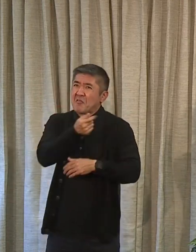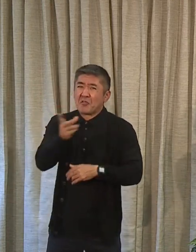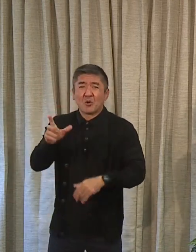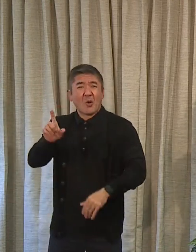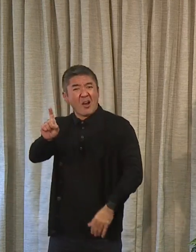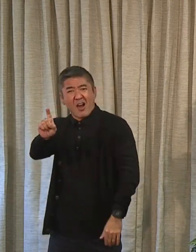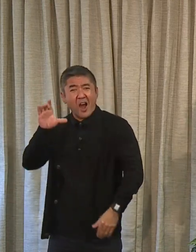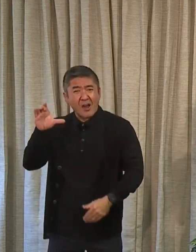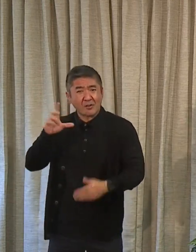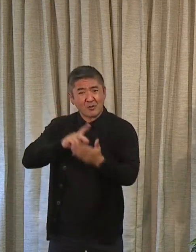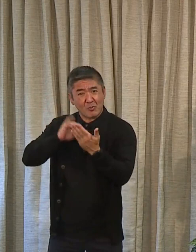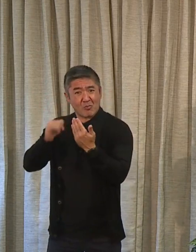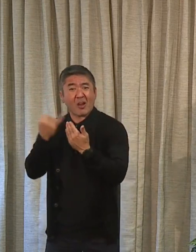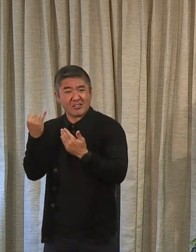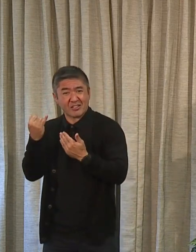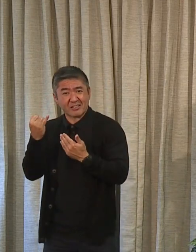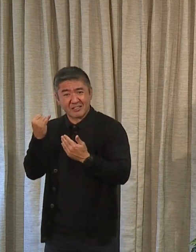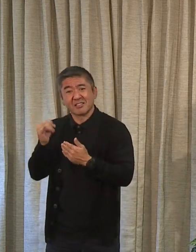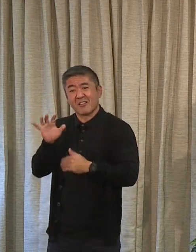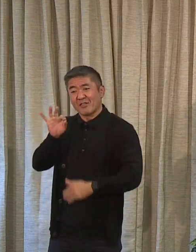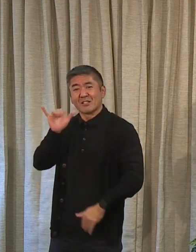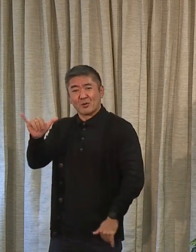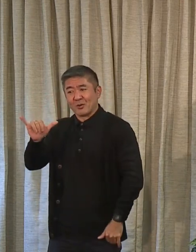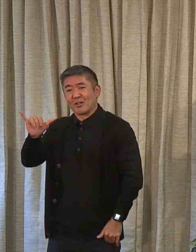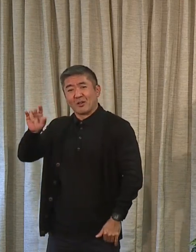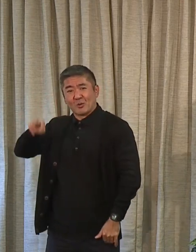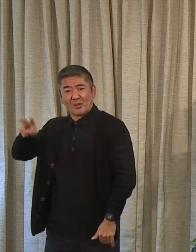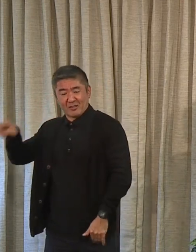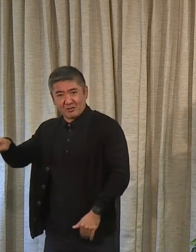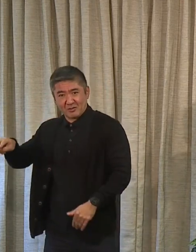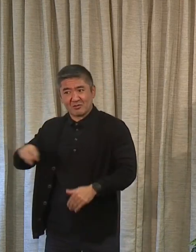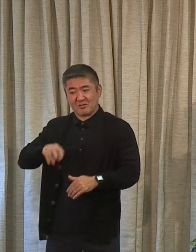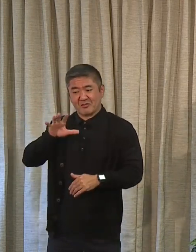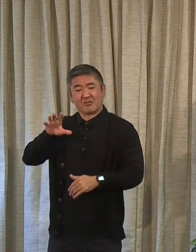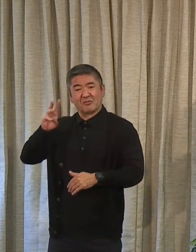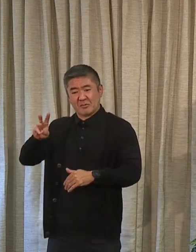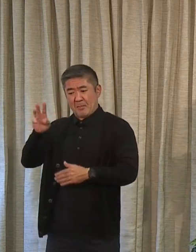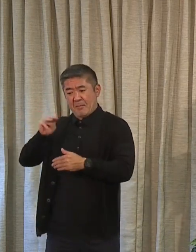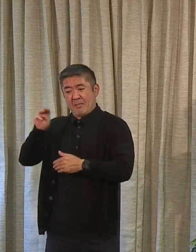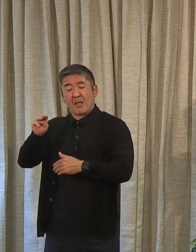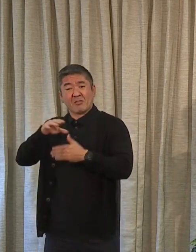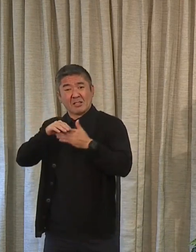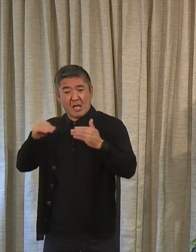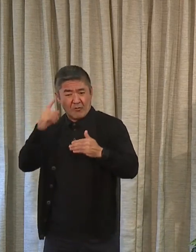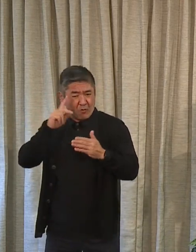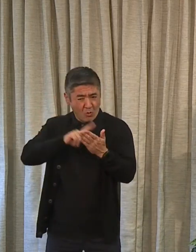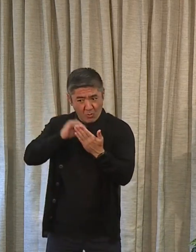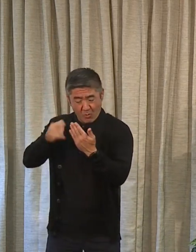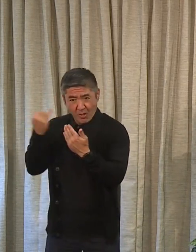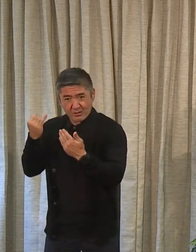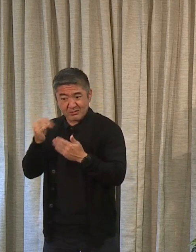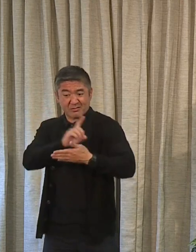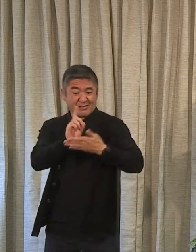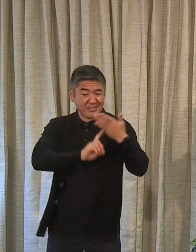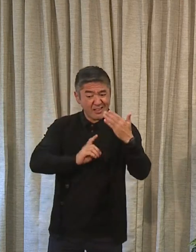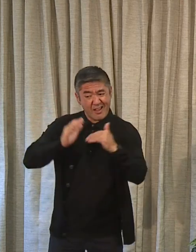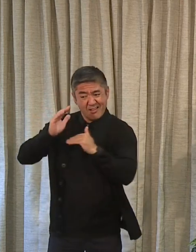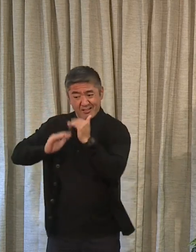in fiscal year 22, $300 million worth of projects. The department of design and construction